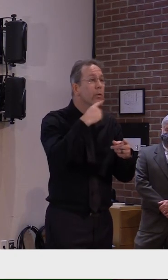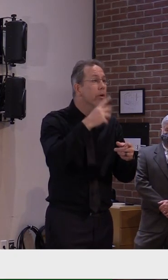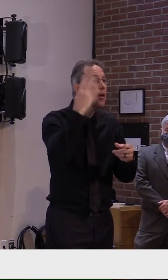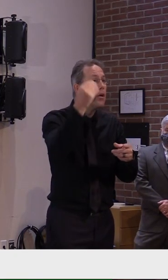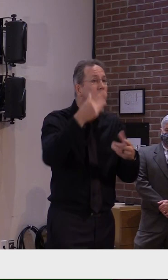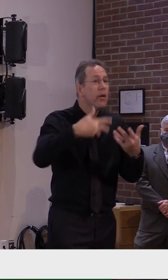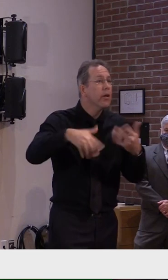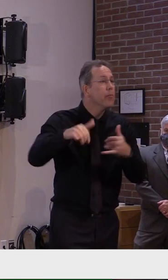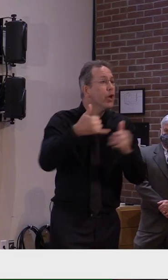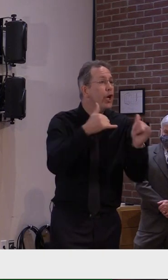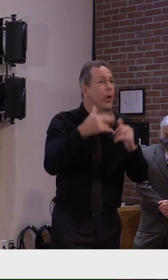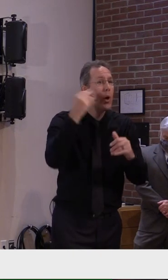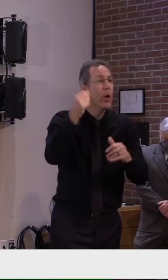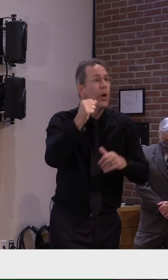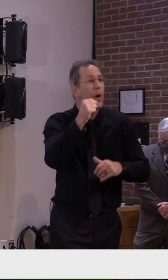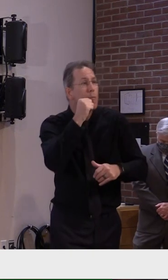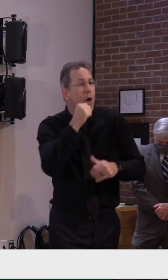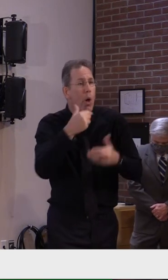get tested.